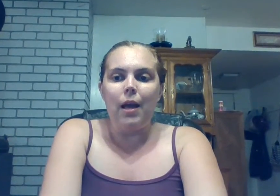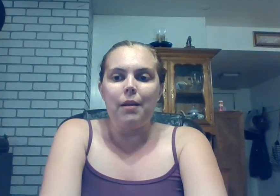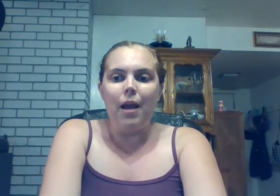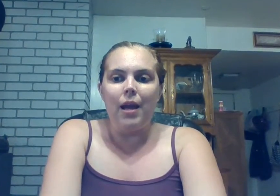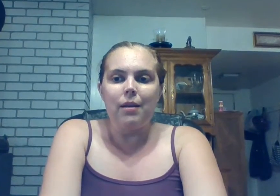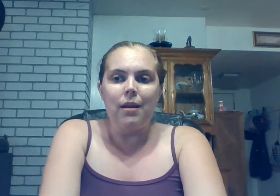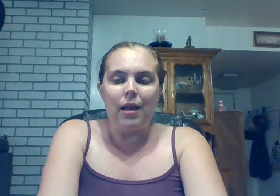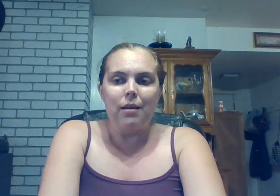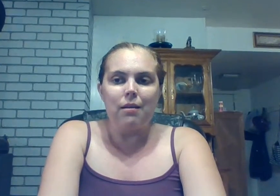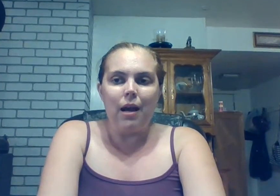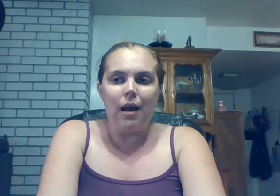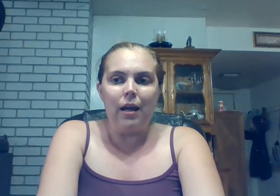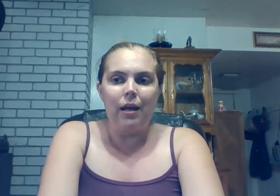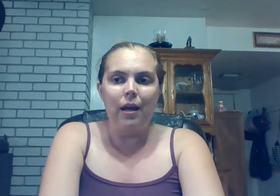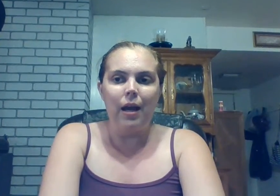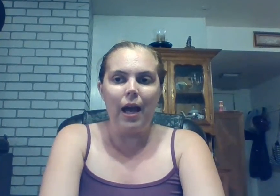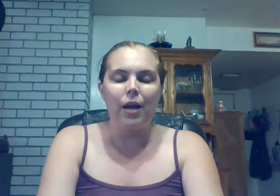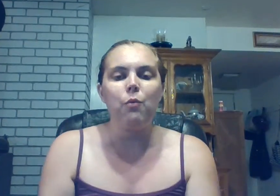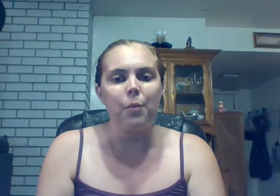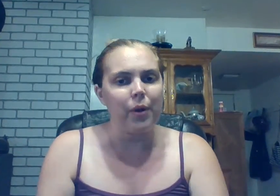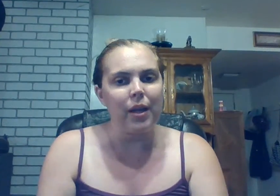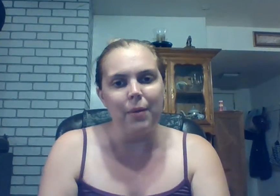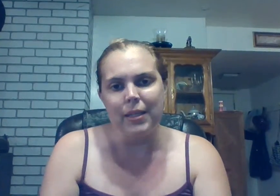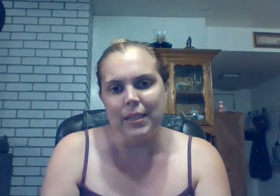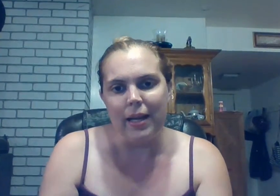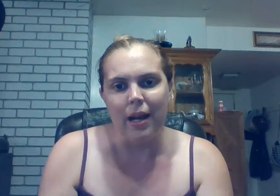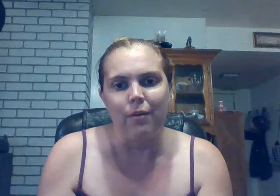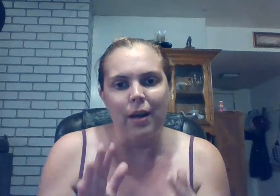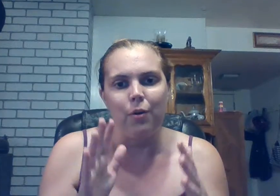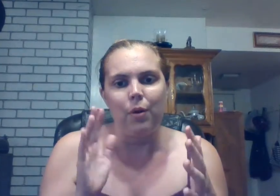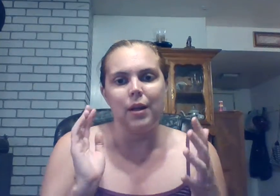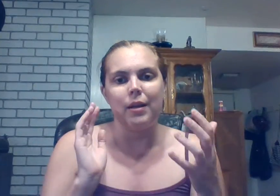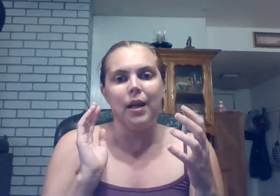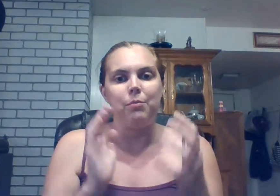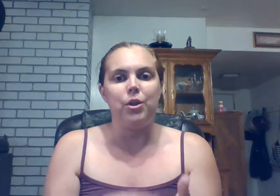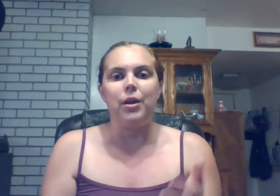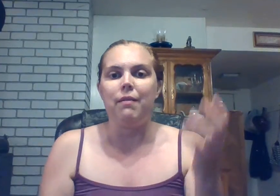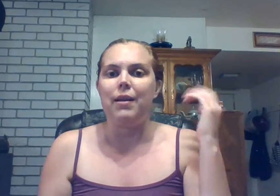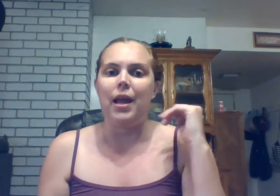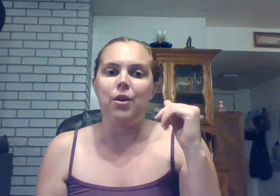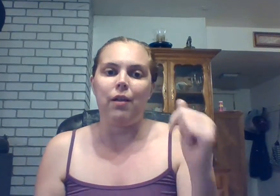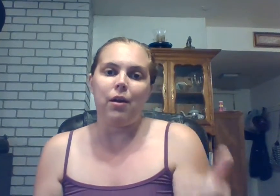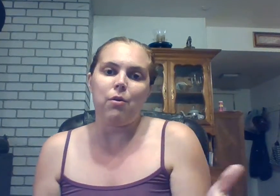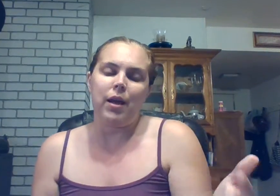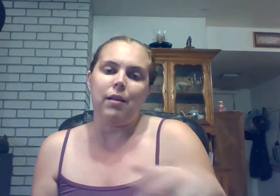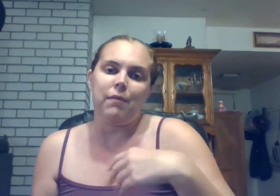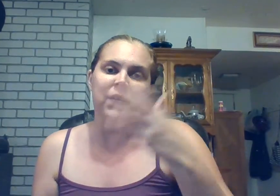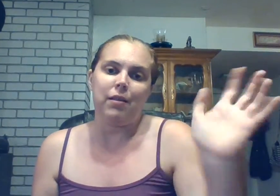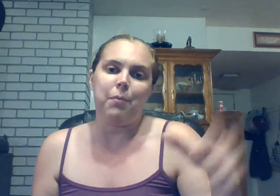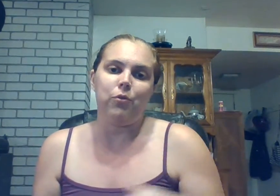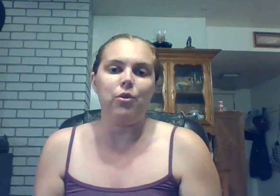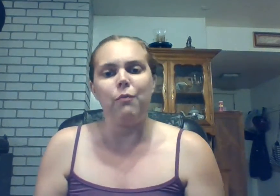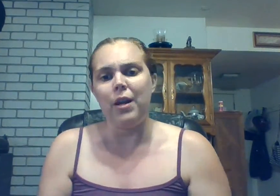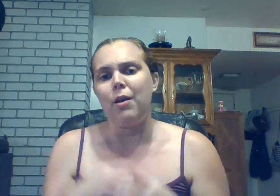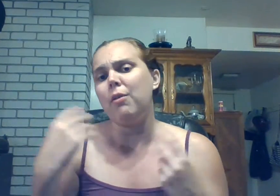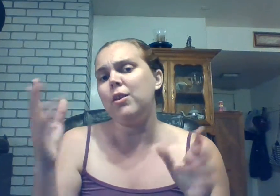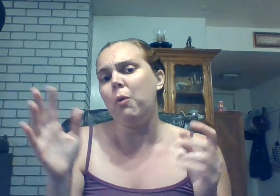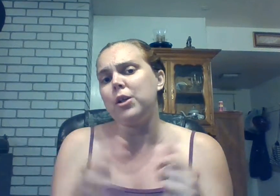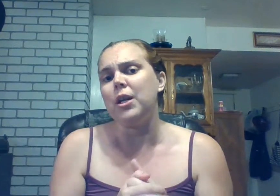and and and i don't want to bring anybody's day down i don't want to come to your end of the day you're like oh caitlin finally posted her video let's watch